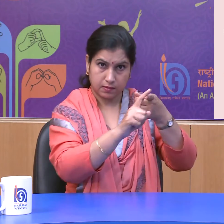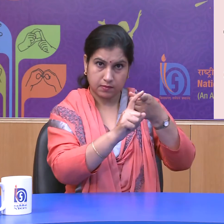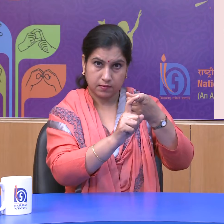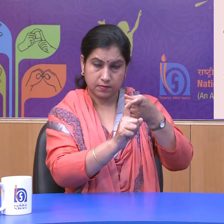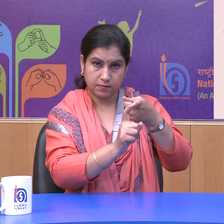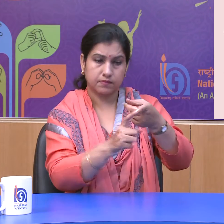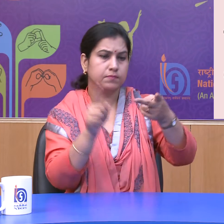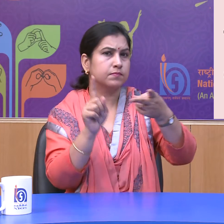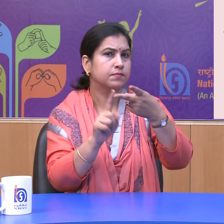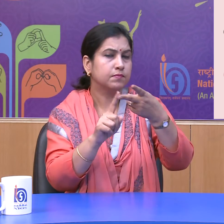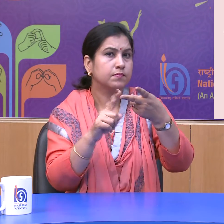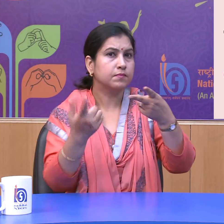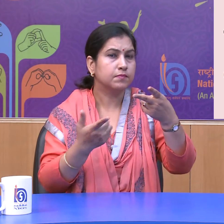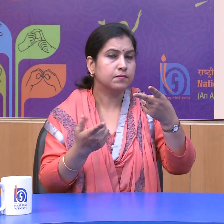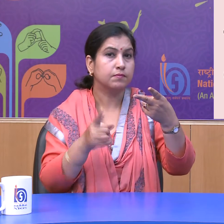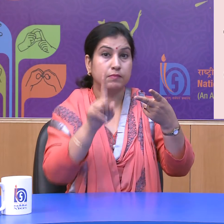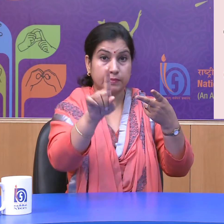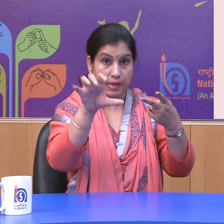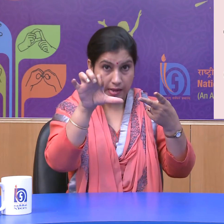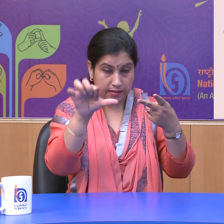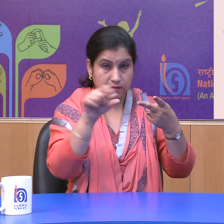second option is 19 to 22,